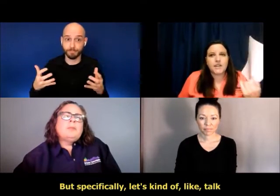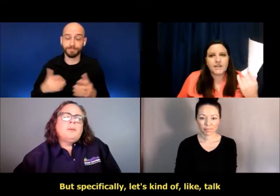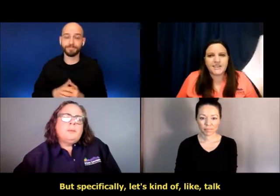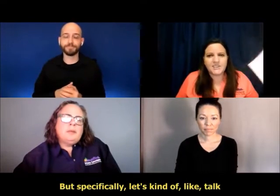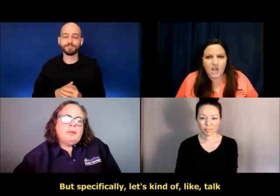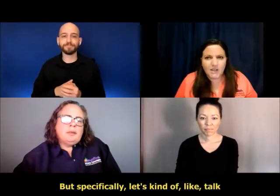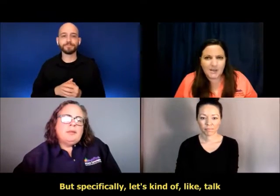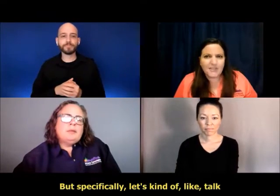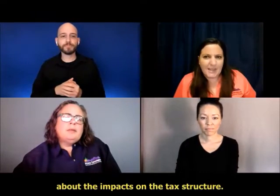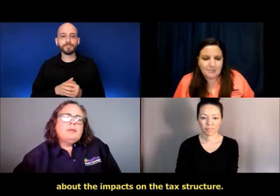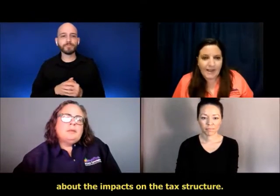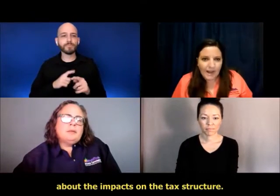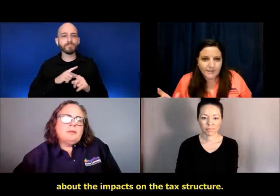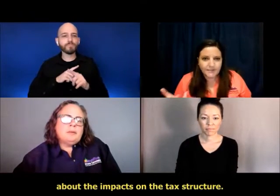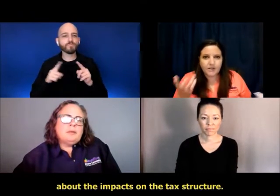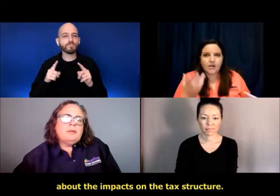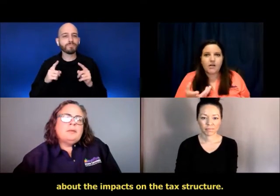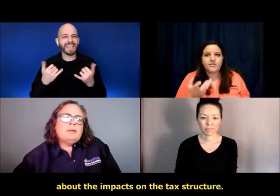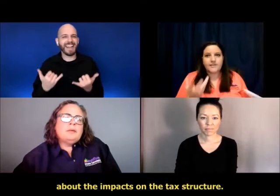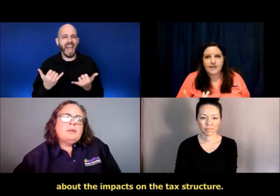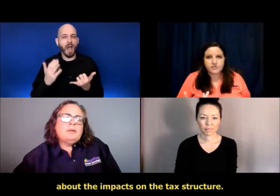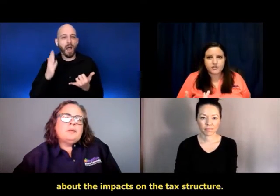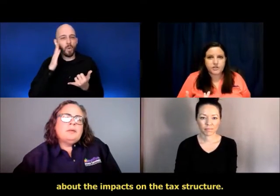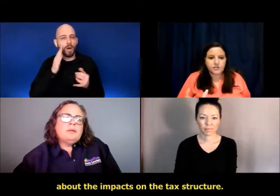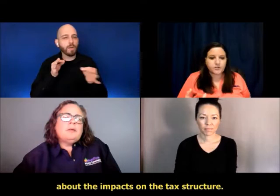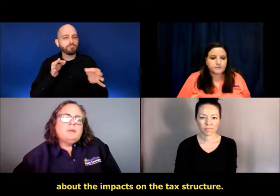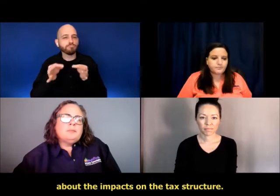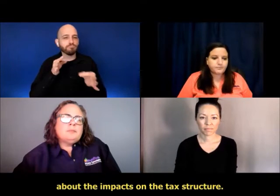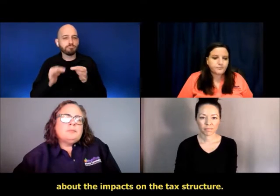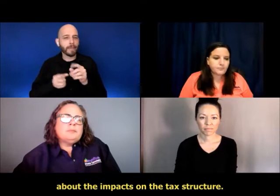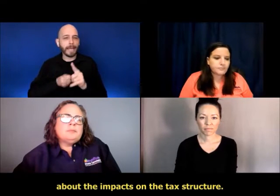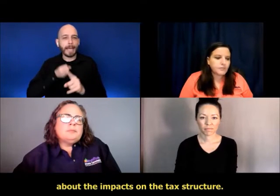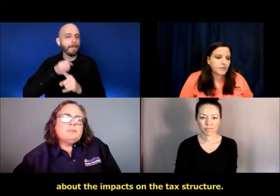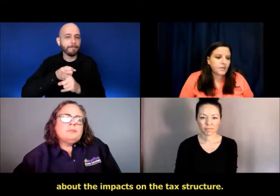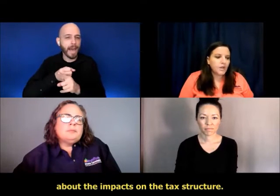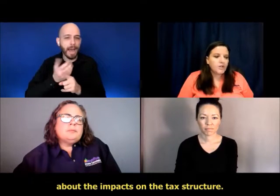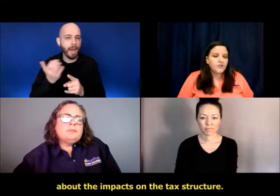let's kind of like talk about the impacts on the tax structure. Okay.